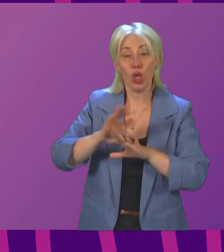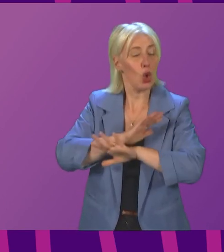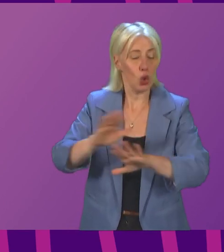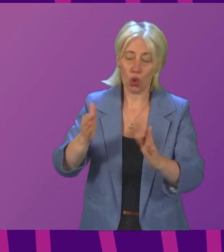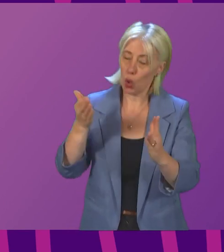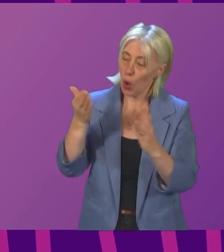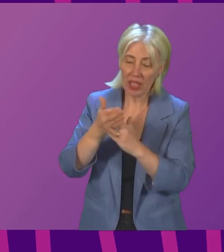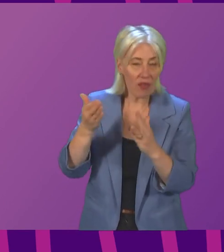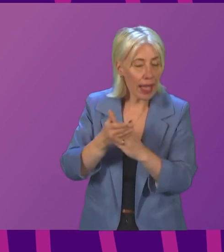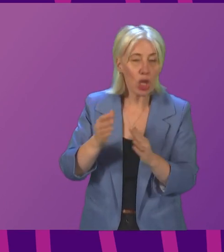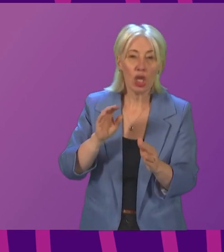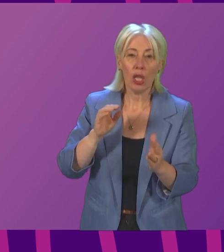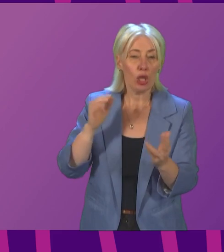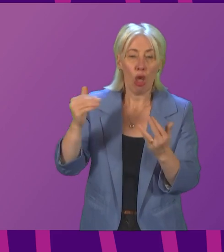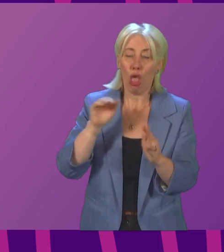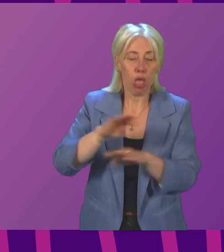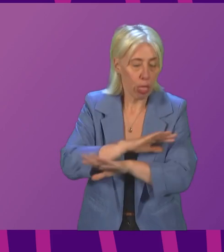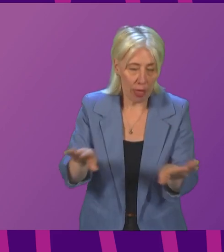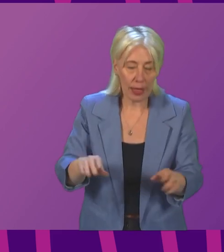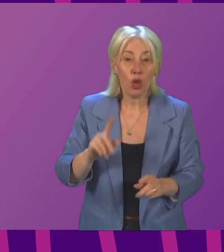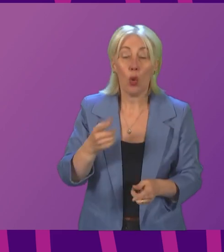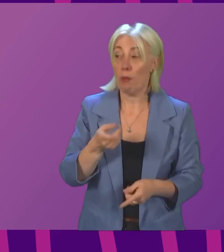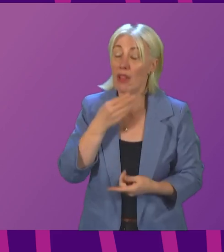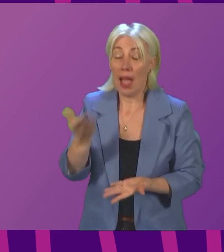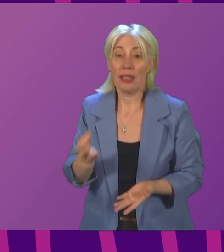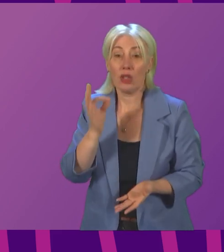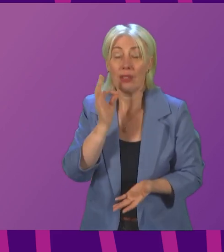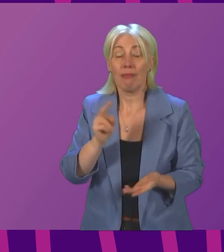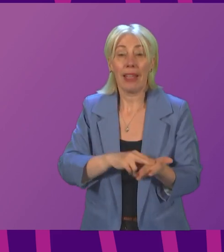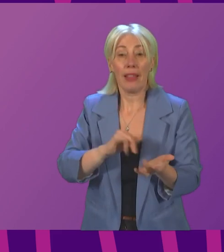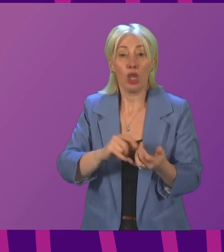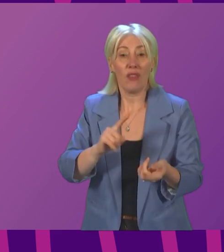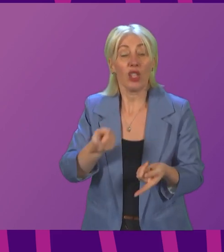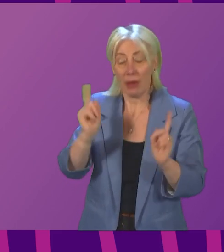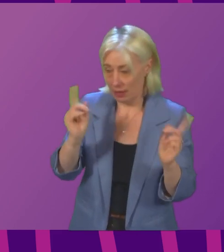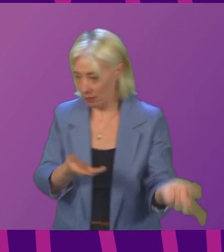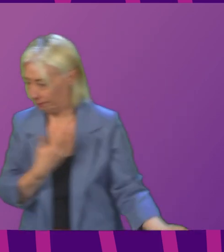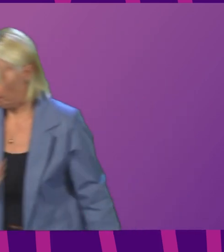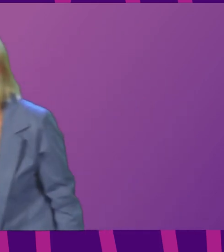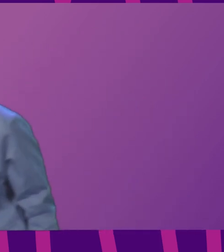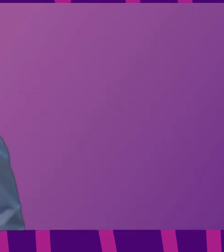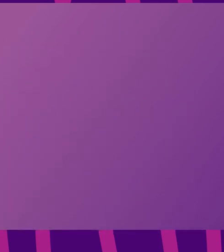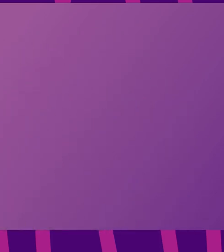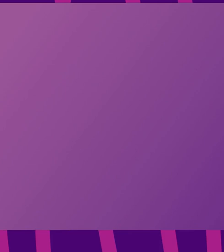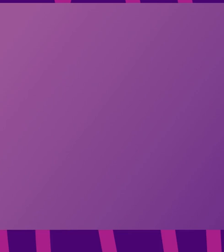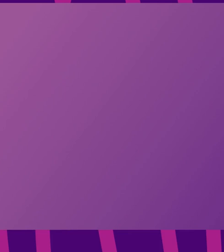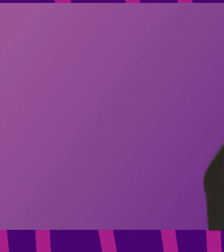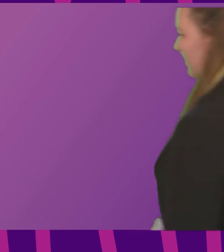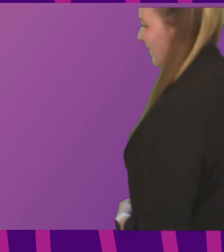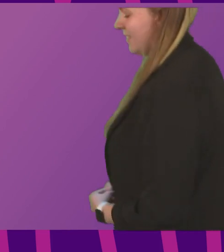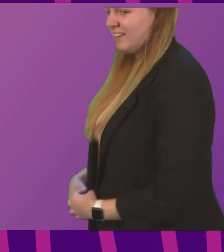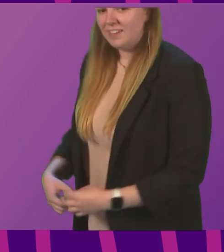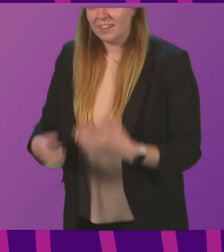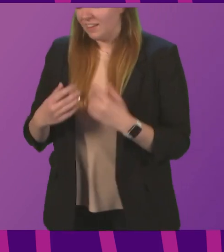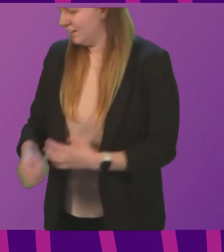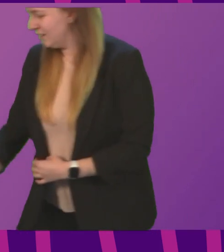be no interventions or interruptions and I call on Nicola Sturgeon. First Minister. Thank you, Presidenting Officer. I'll give an update